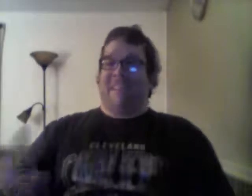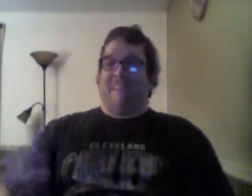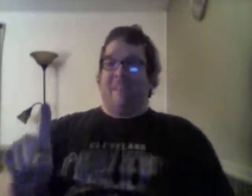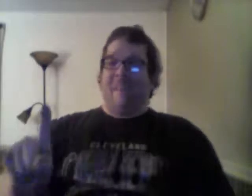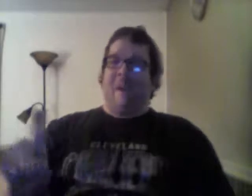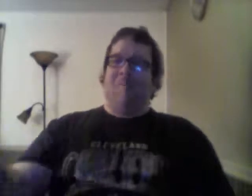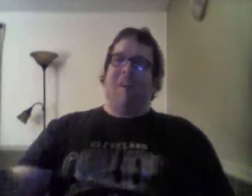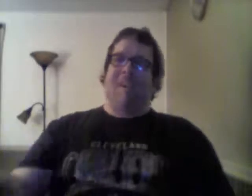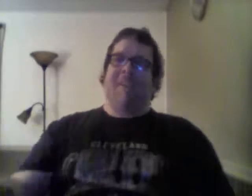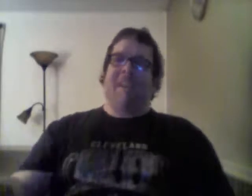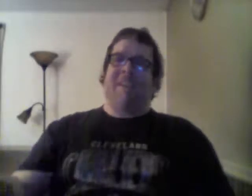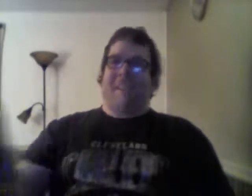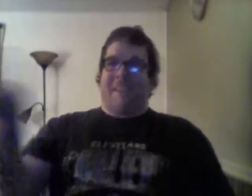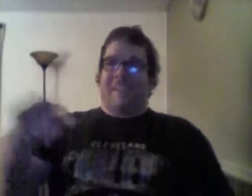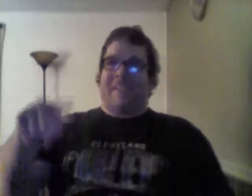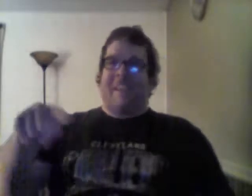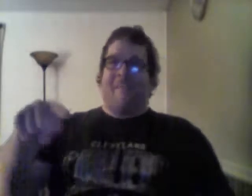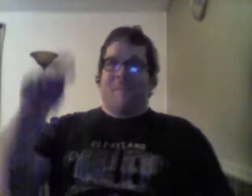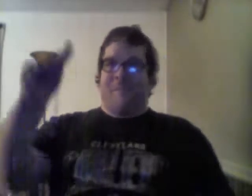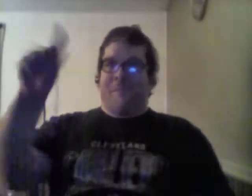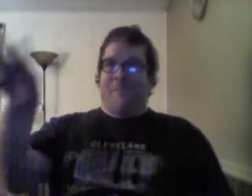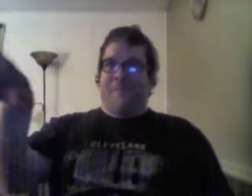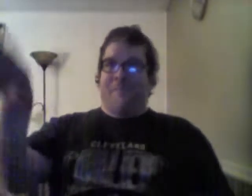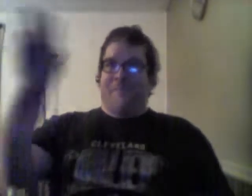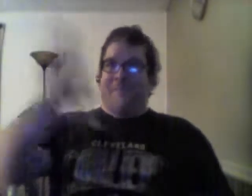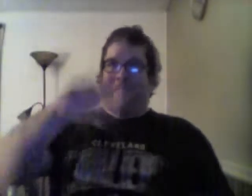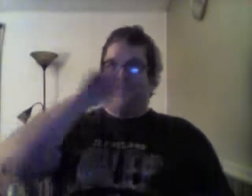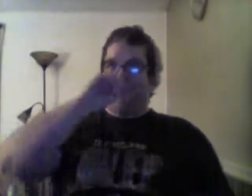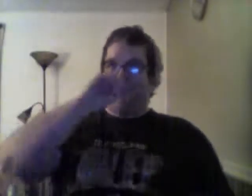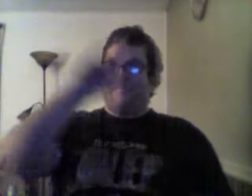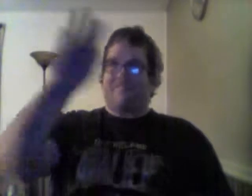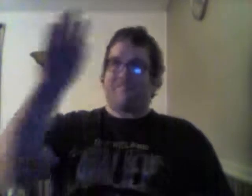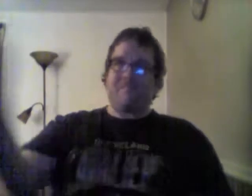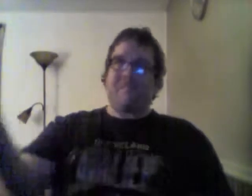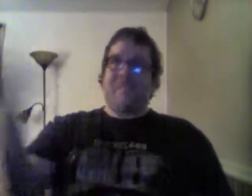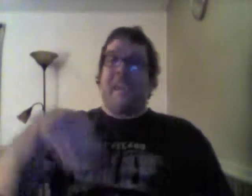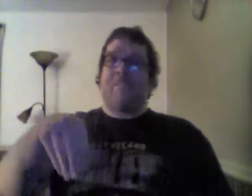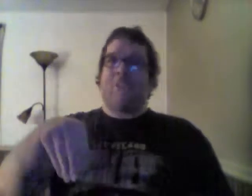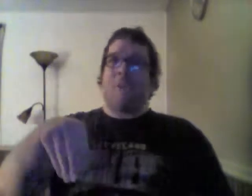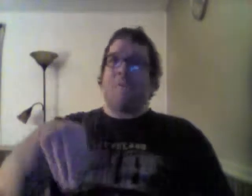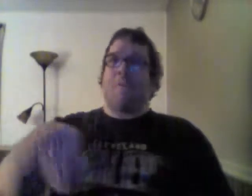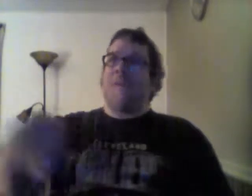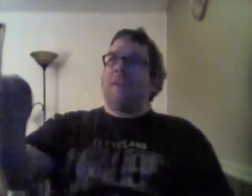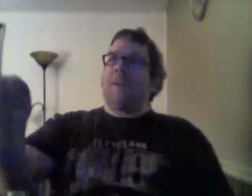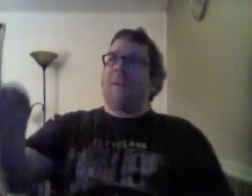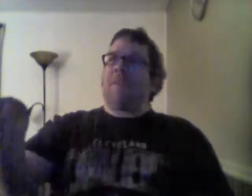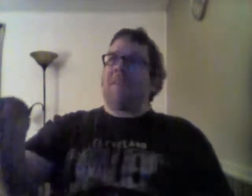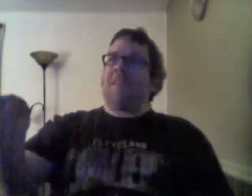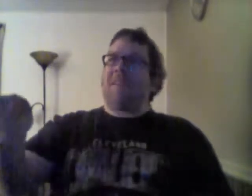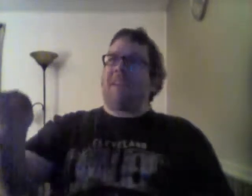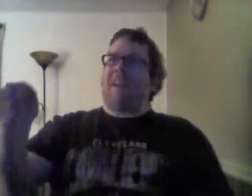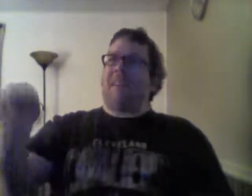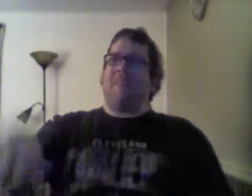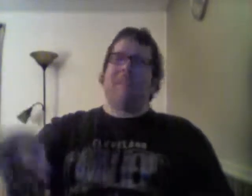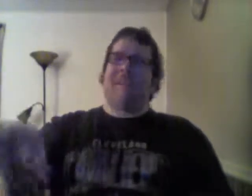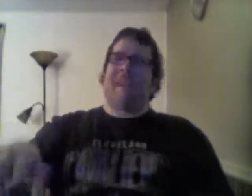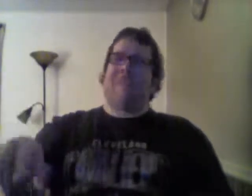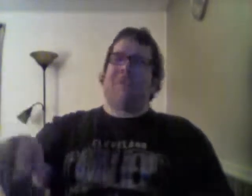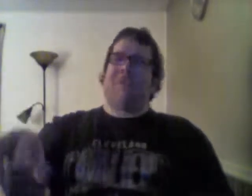because I was watching that, like, segment with the game show. And I'm like, I remember the game shows,